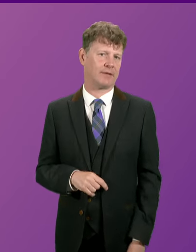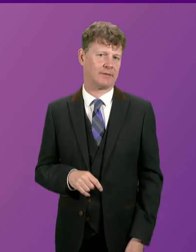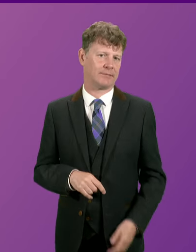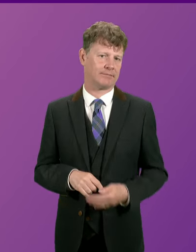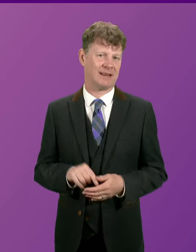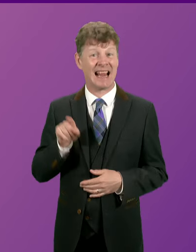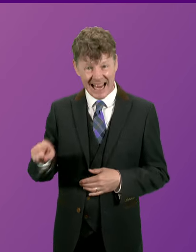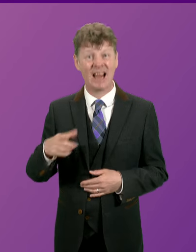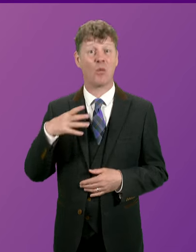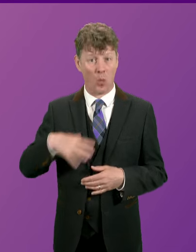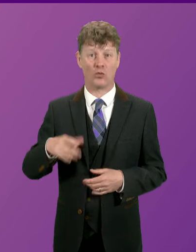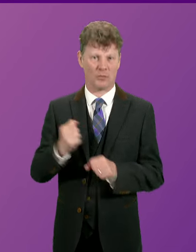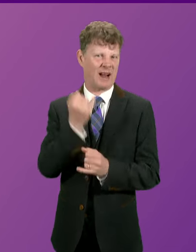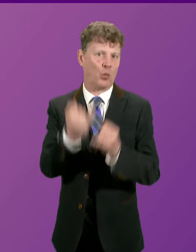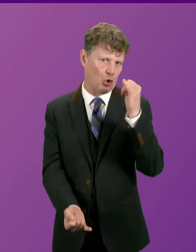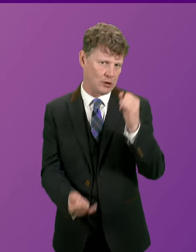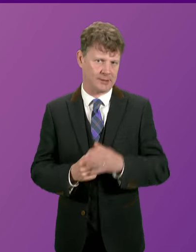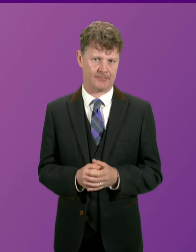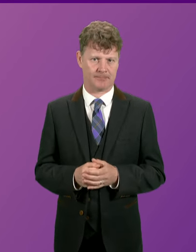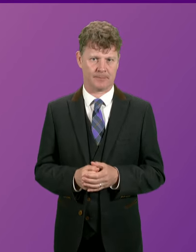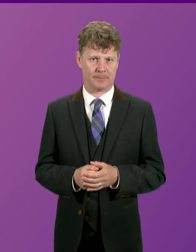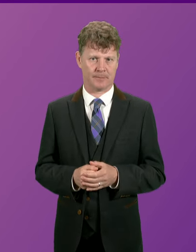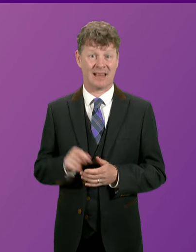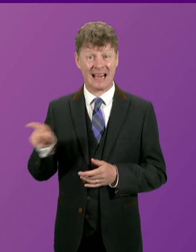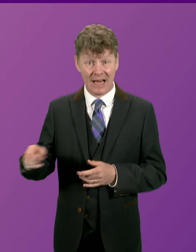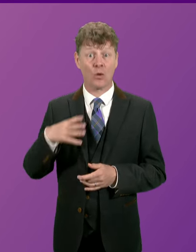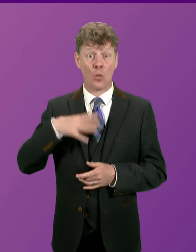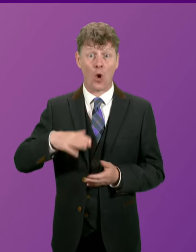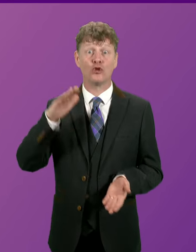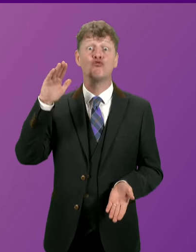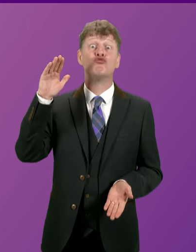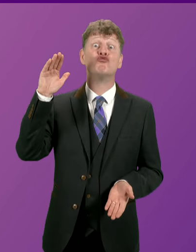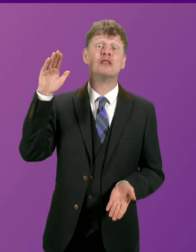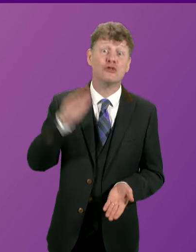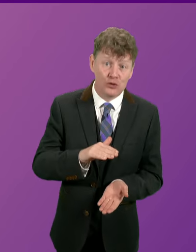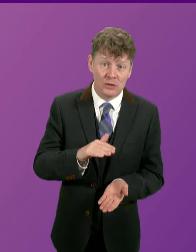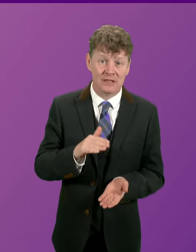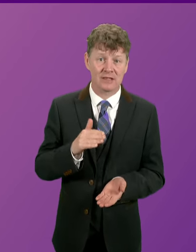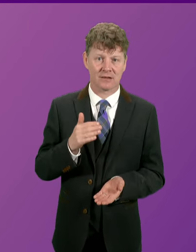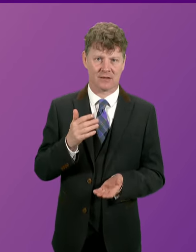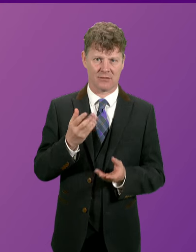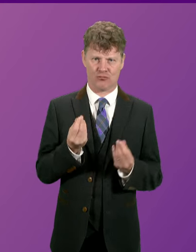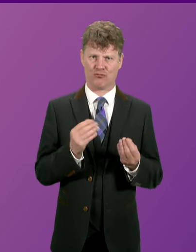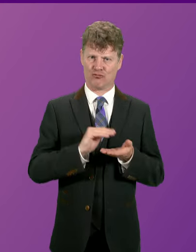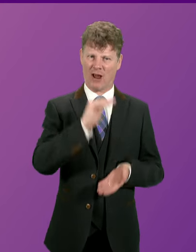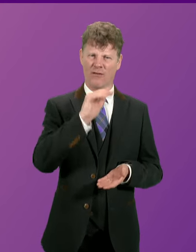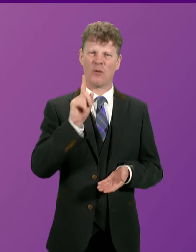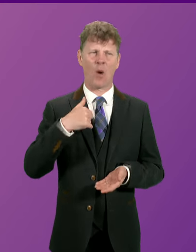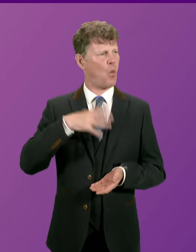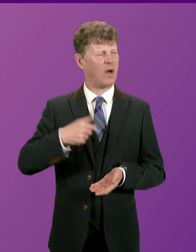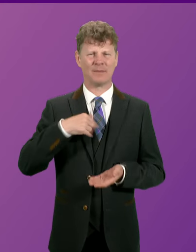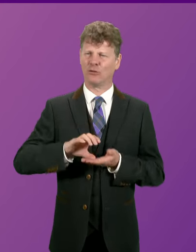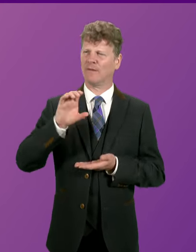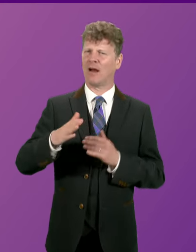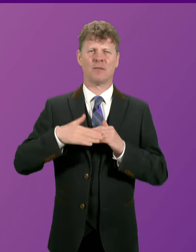the situation worse. Mr Marrow wants to reduce the amount of revenue that's available, but he wants me to fund more